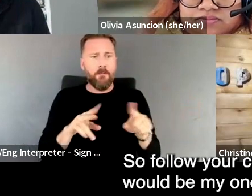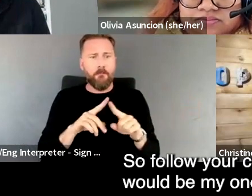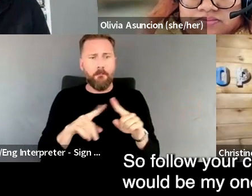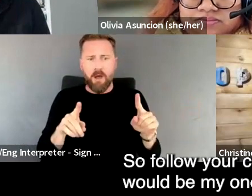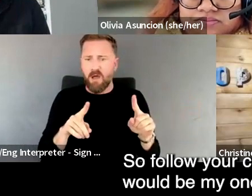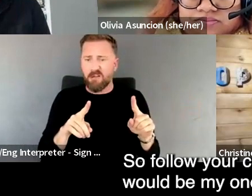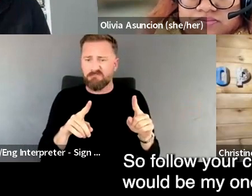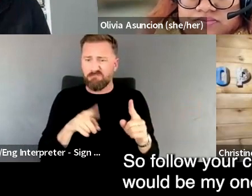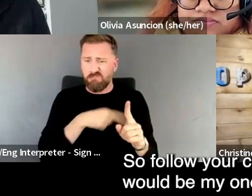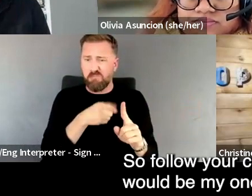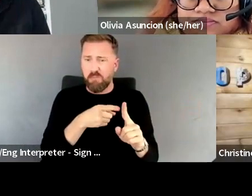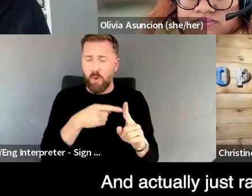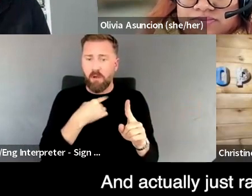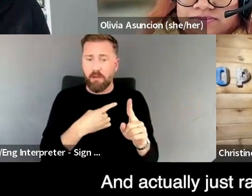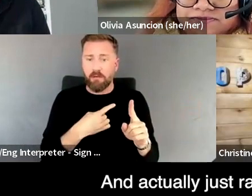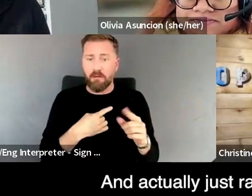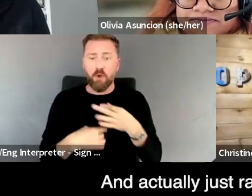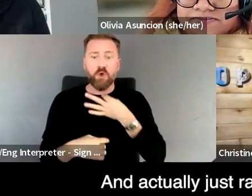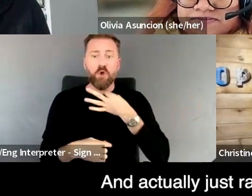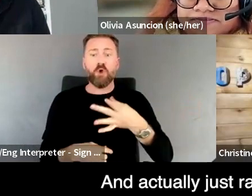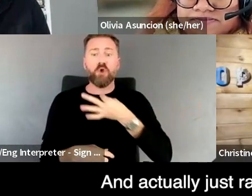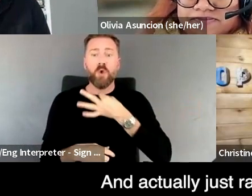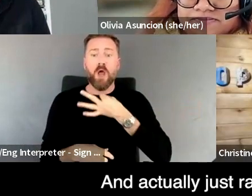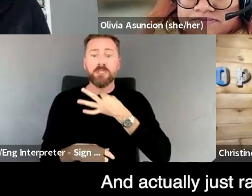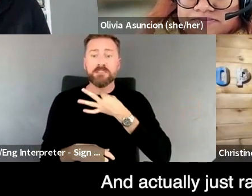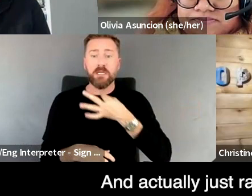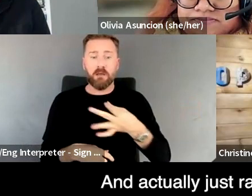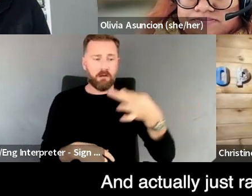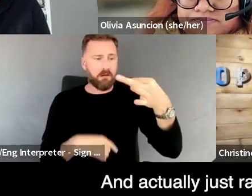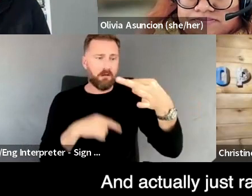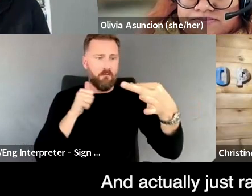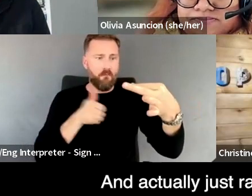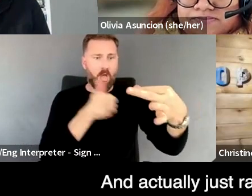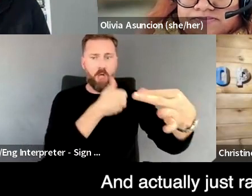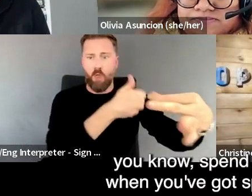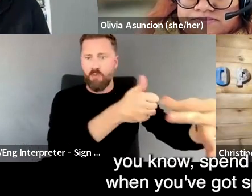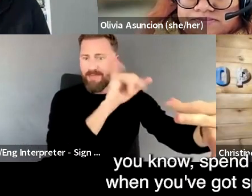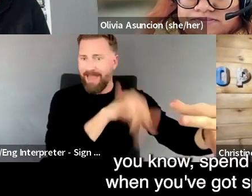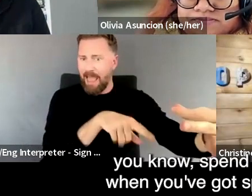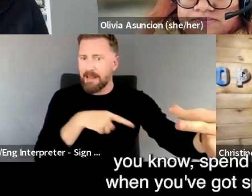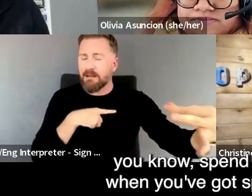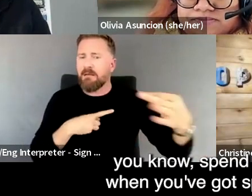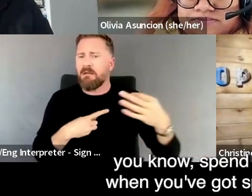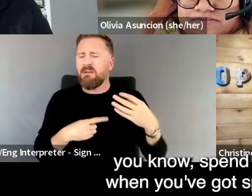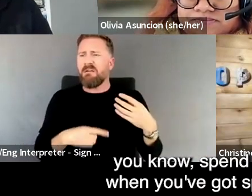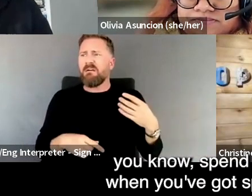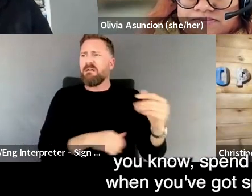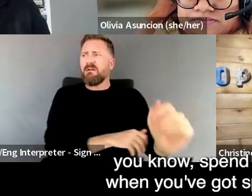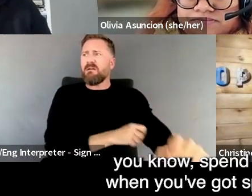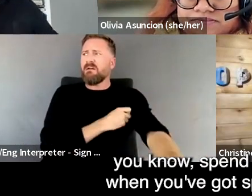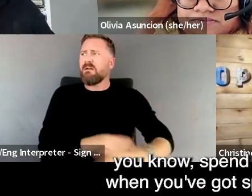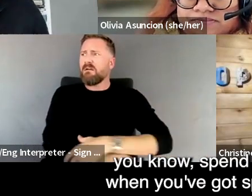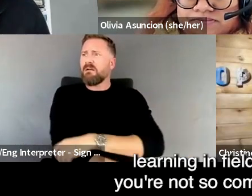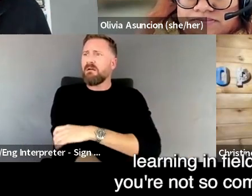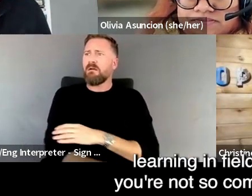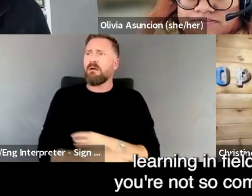your curiosity would be my one thing. And actually just rather than, you know, spend the time when you've